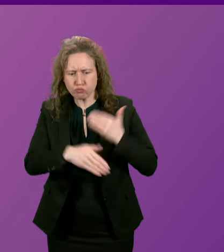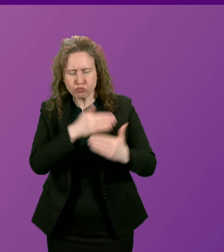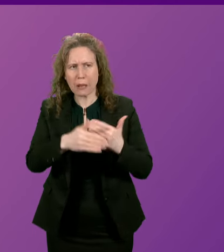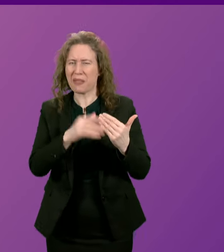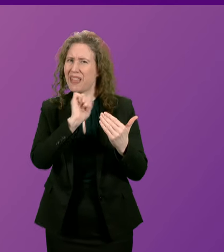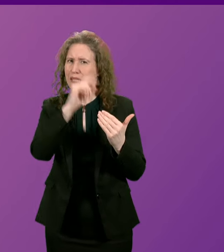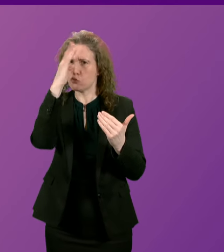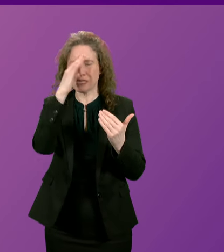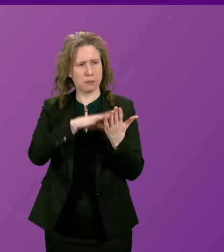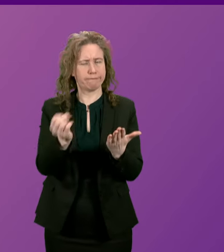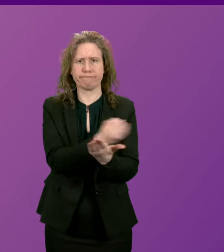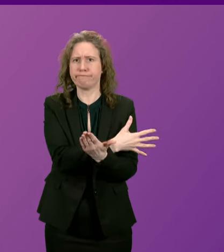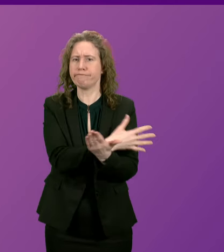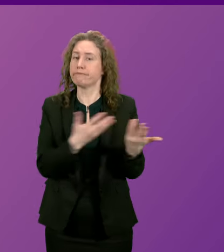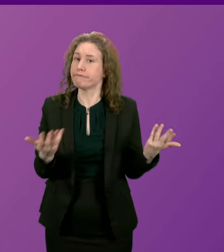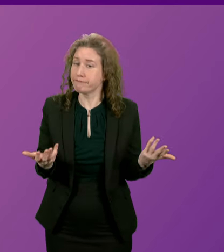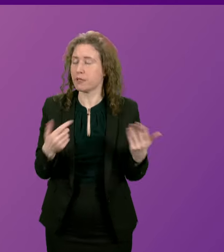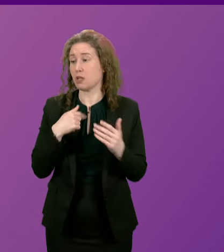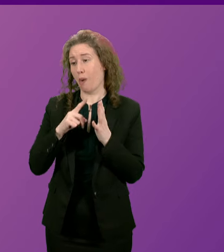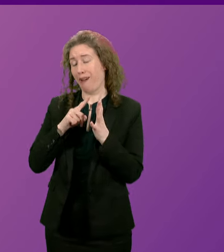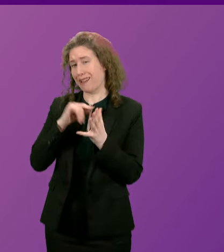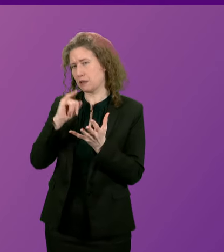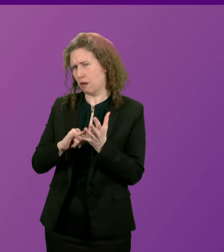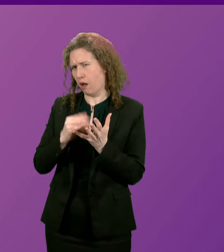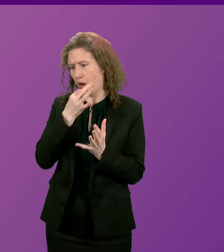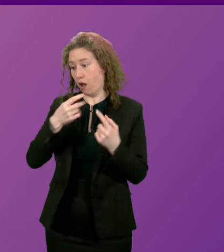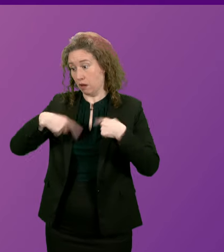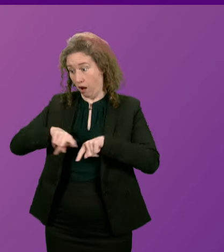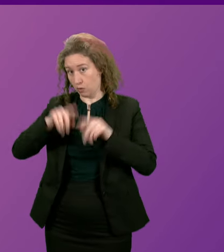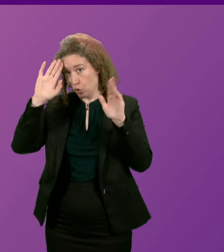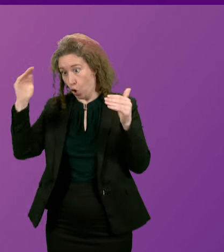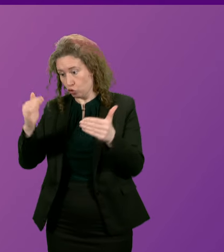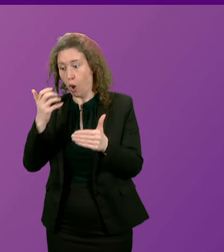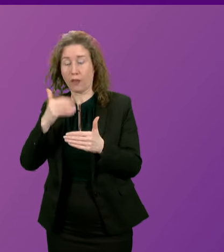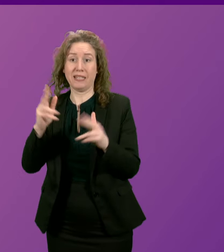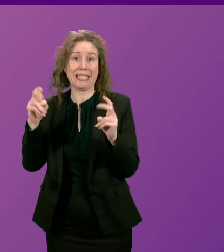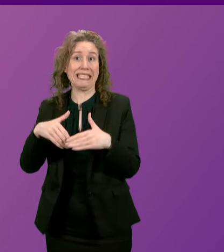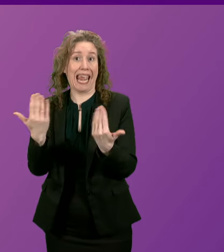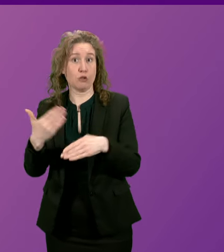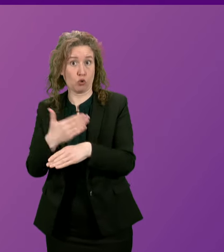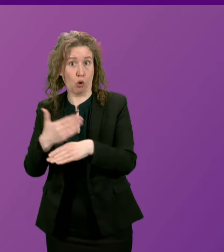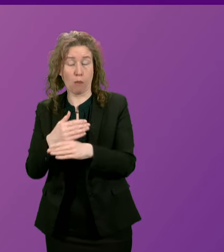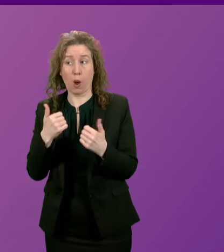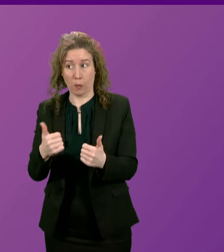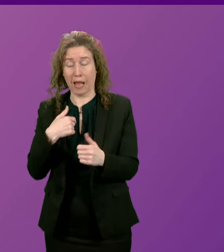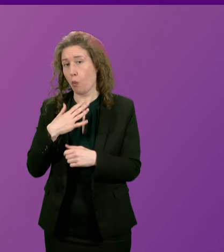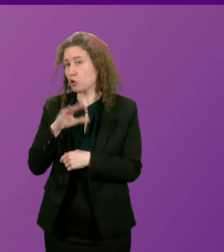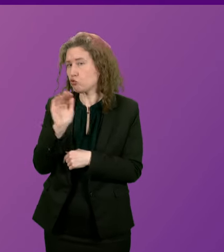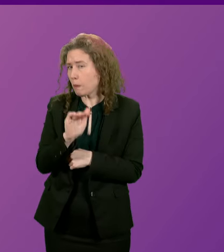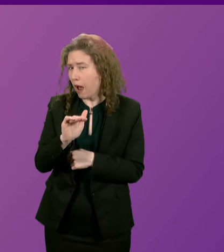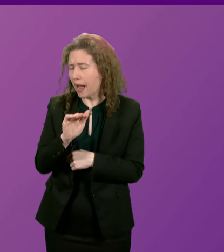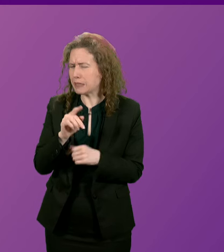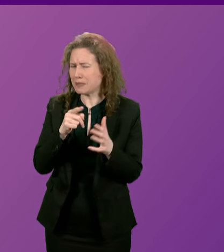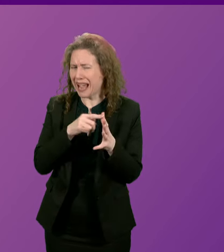has gone out of the window. So Anas Alwar asks us to concentrate on the day job. Can I remind him that it was